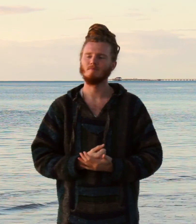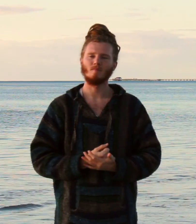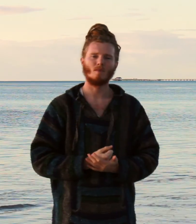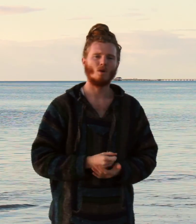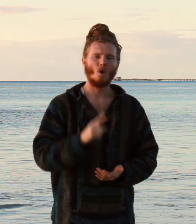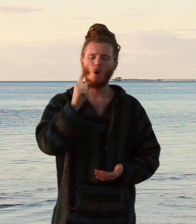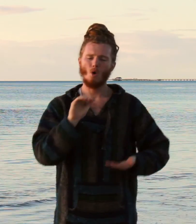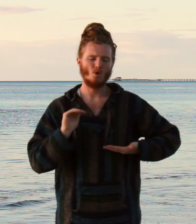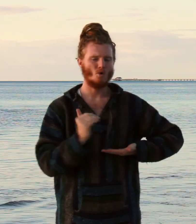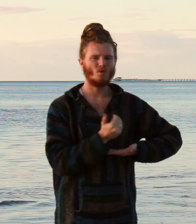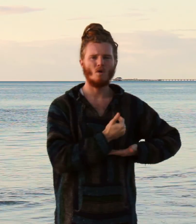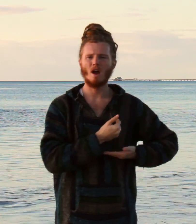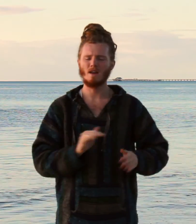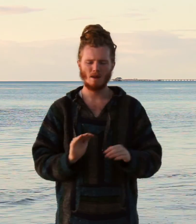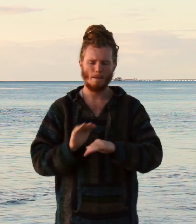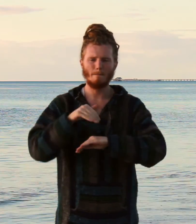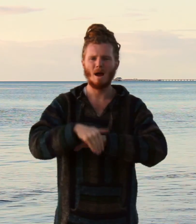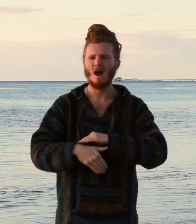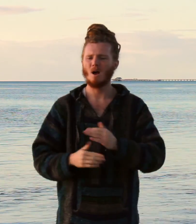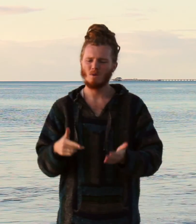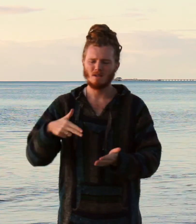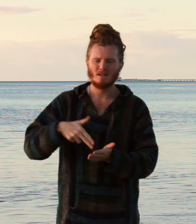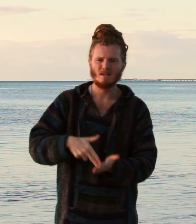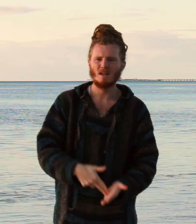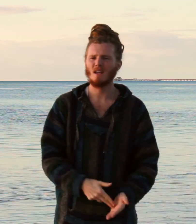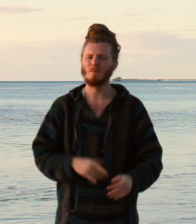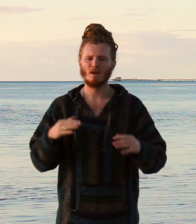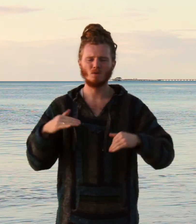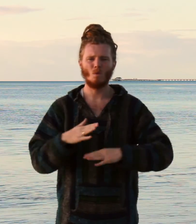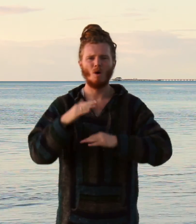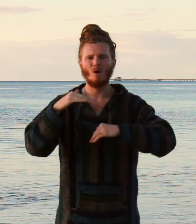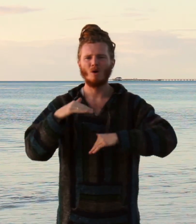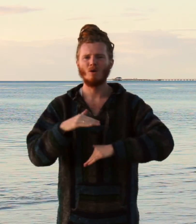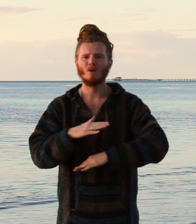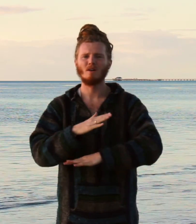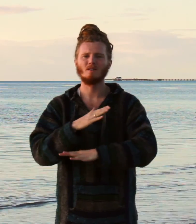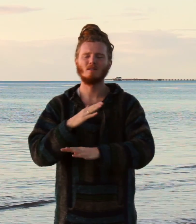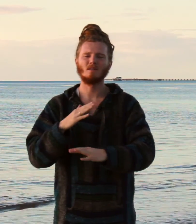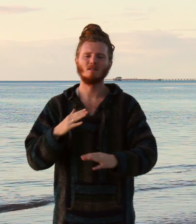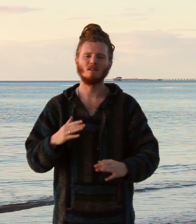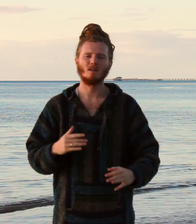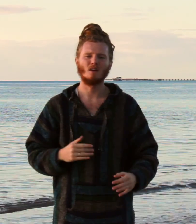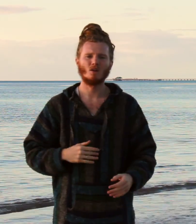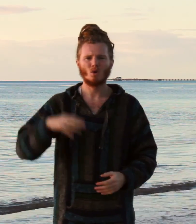Your grace abounds in deepest waters Your